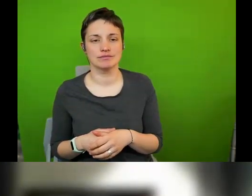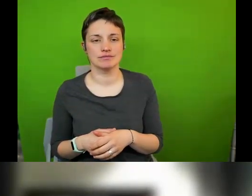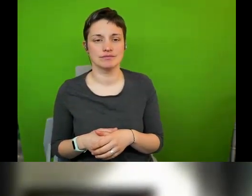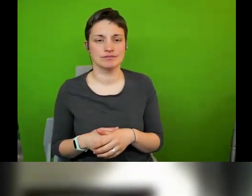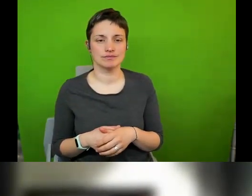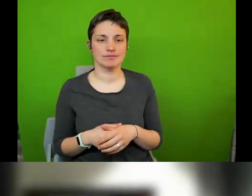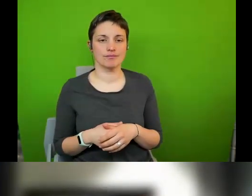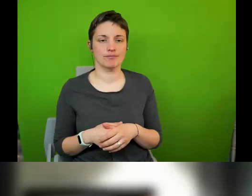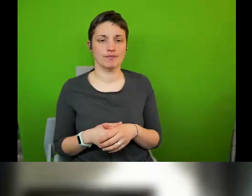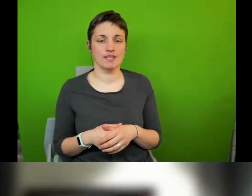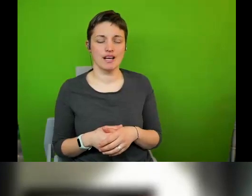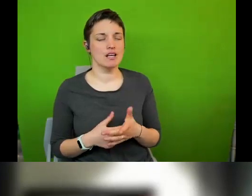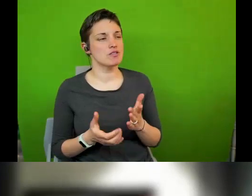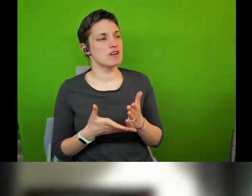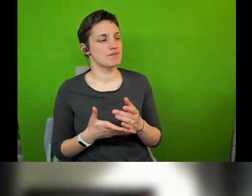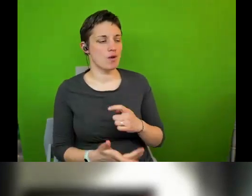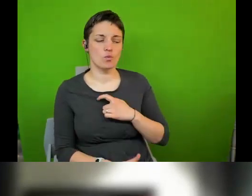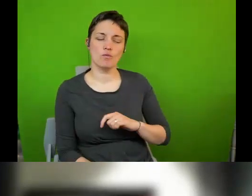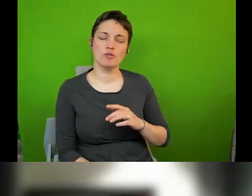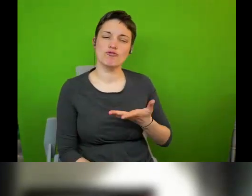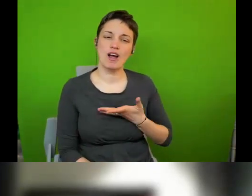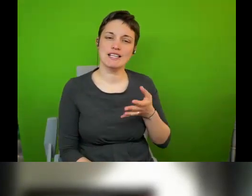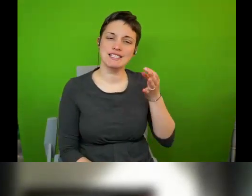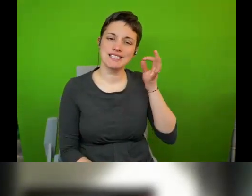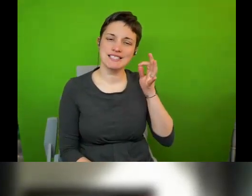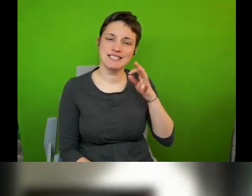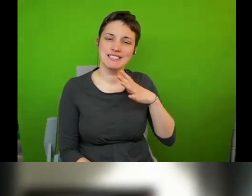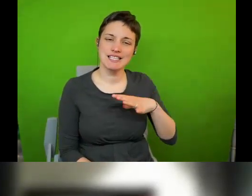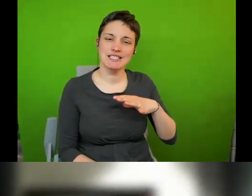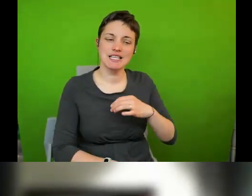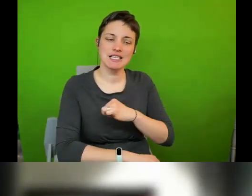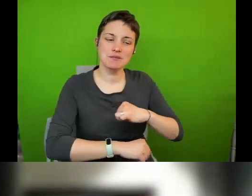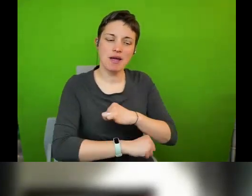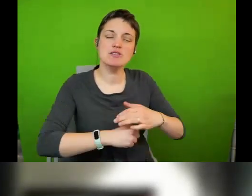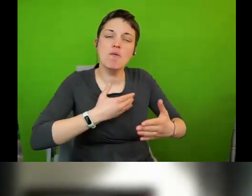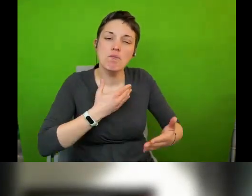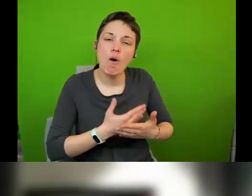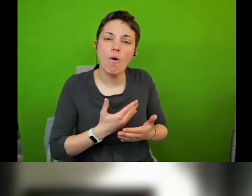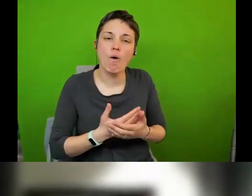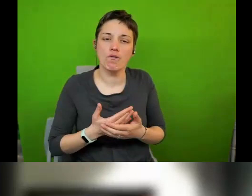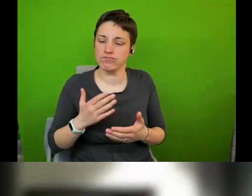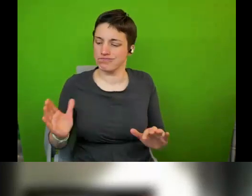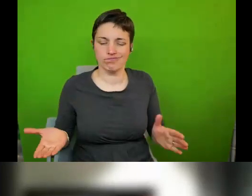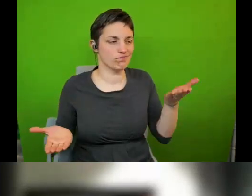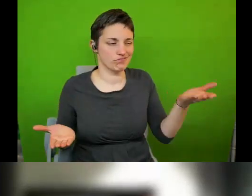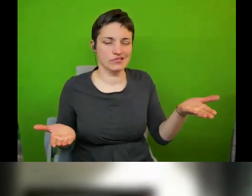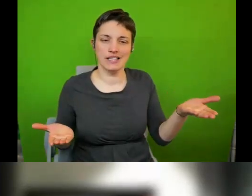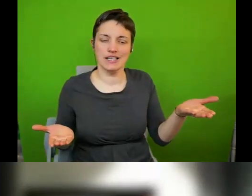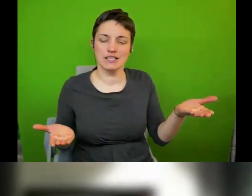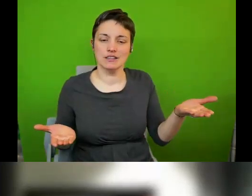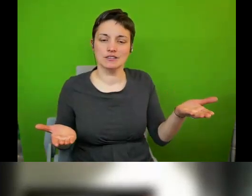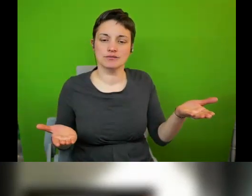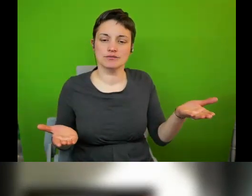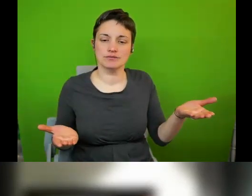for civil society and have to have more space for civil society and perhaps even have to endure civil society